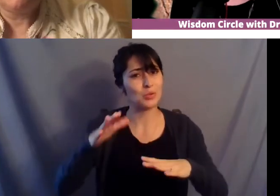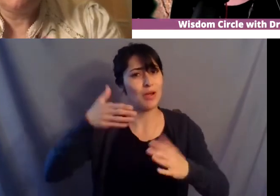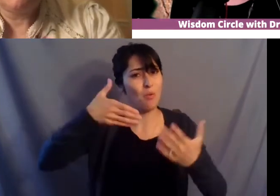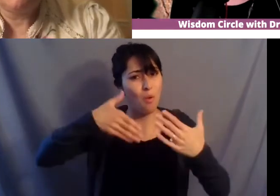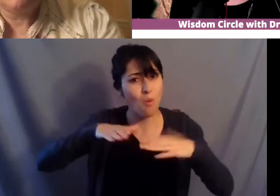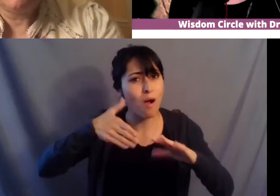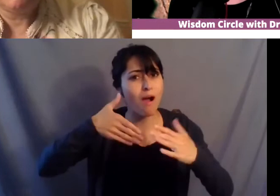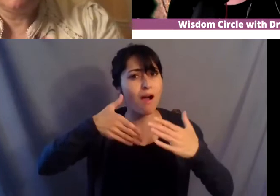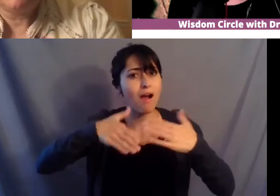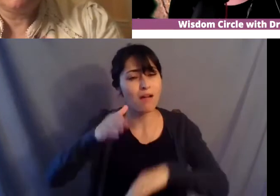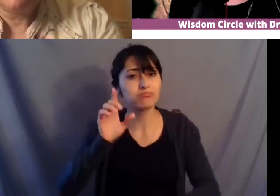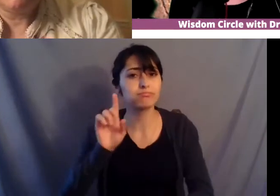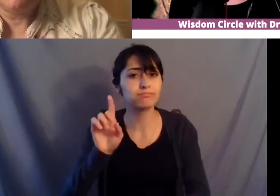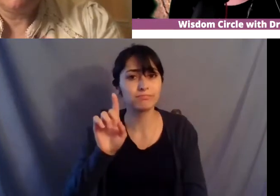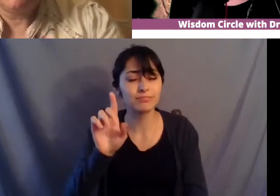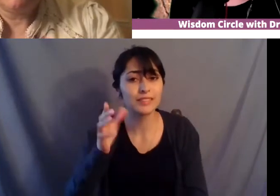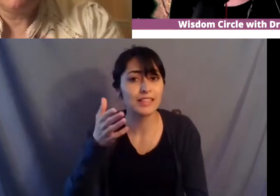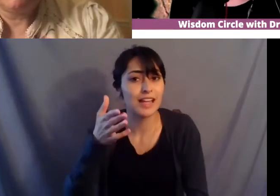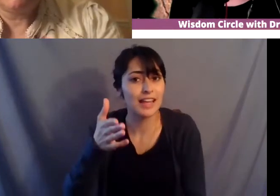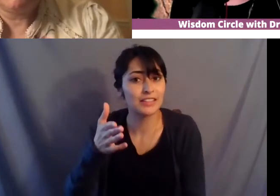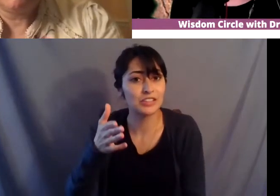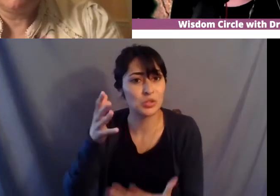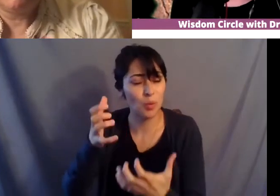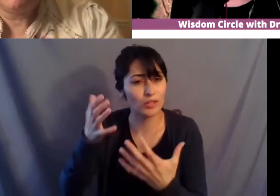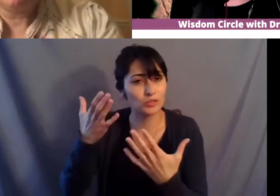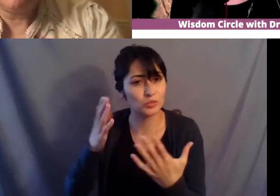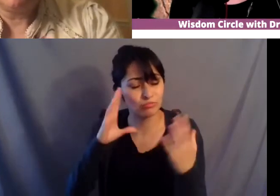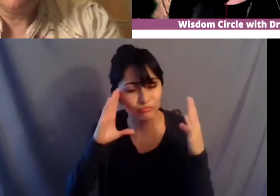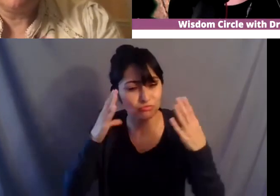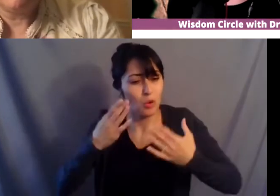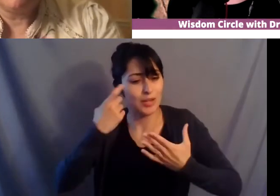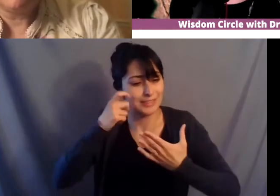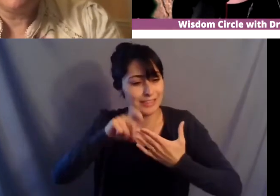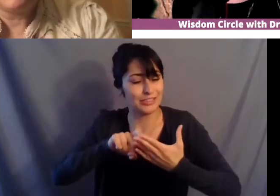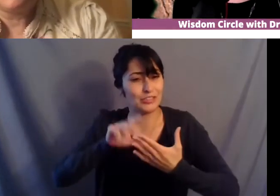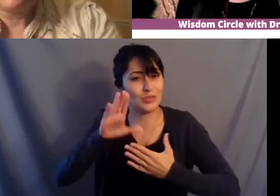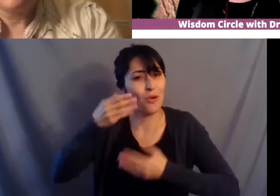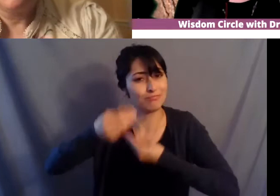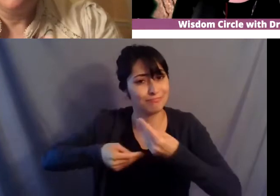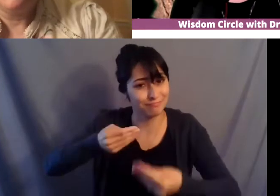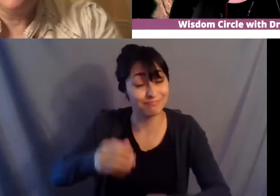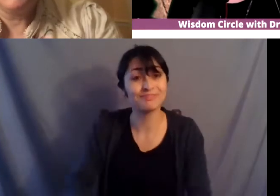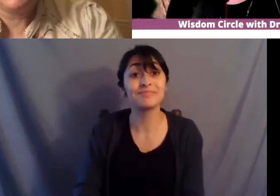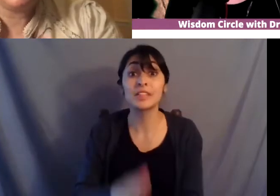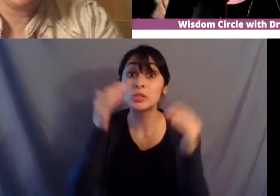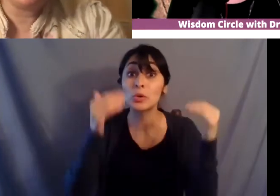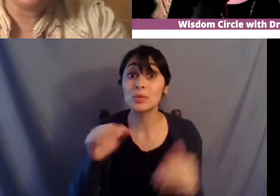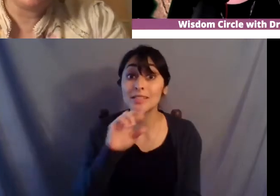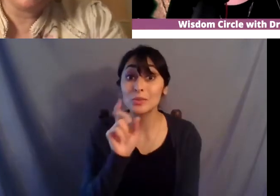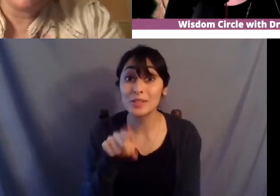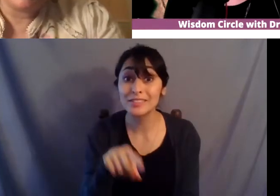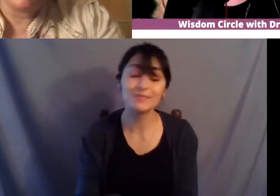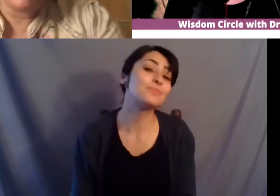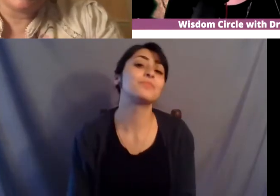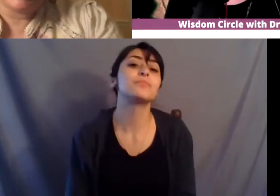that you're choosing to put your attention to and sharing so the next question that i wanted to ask you is